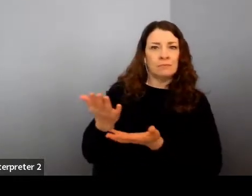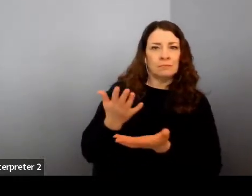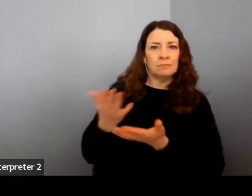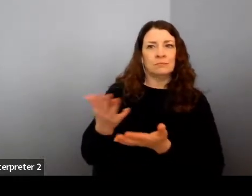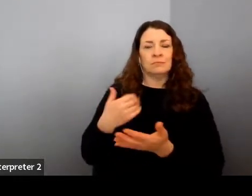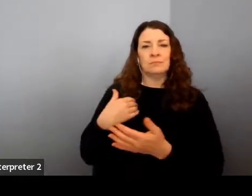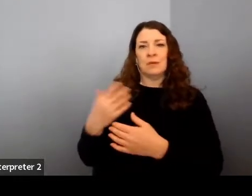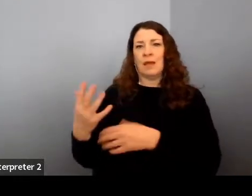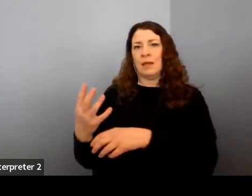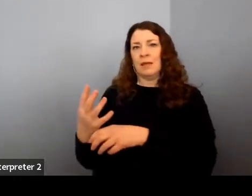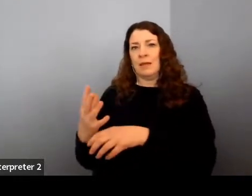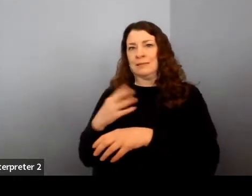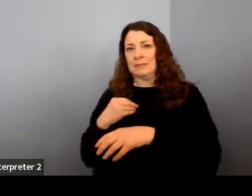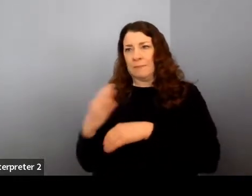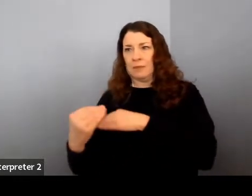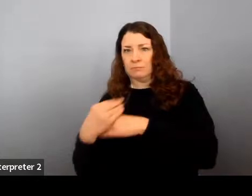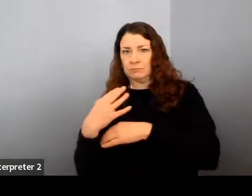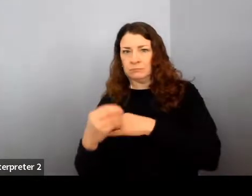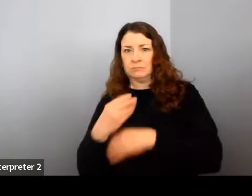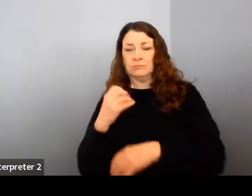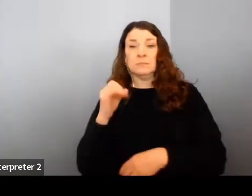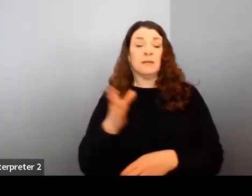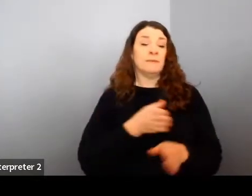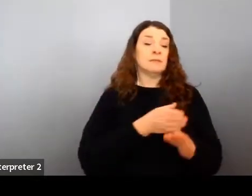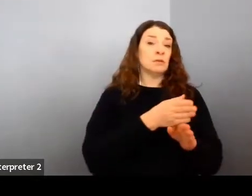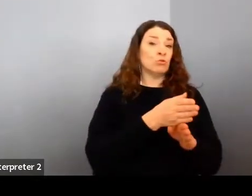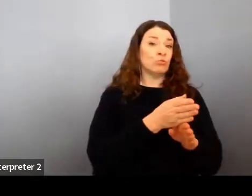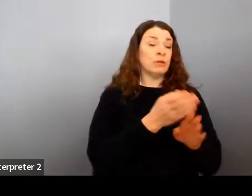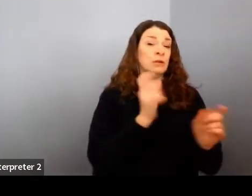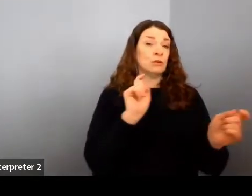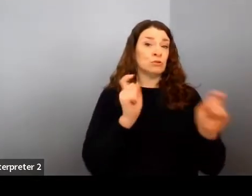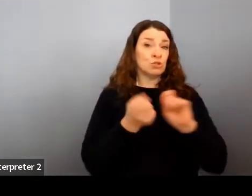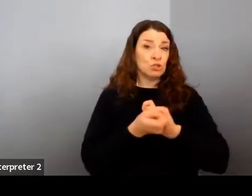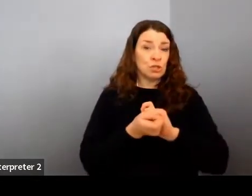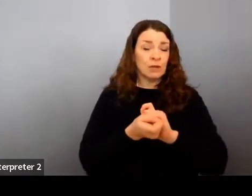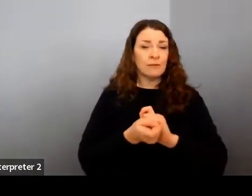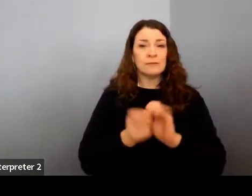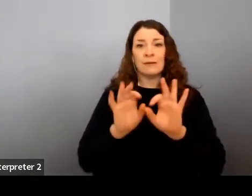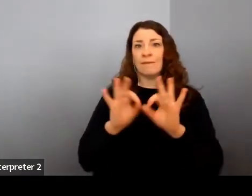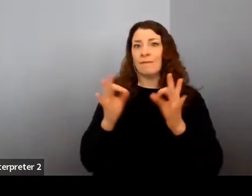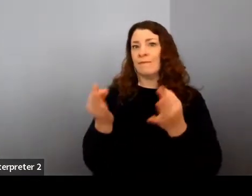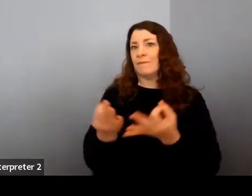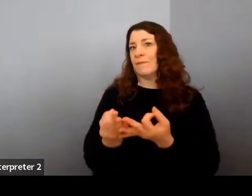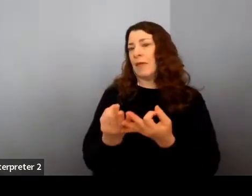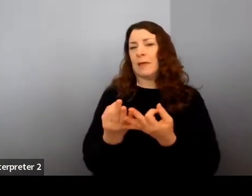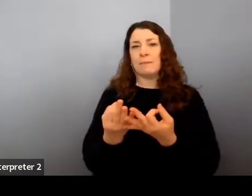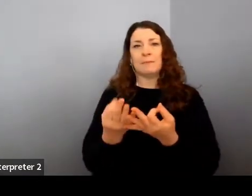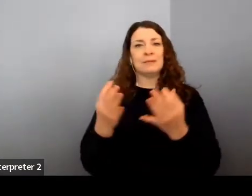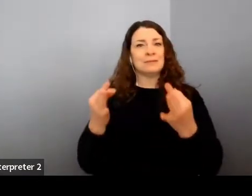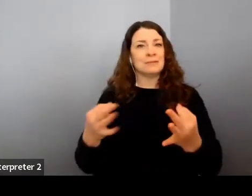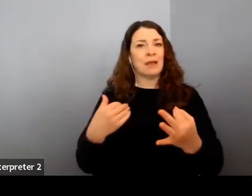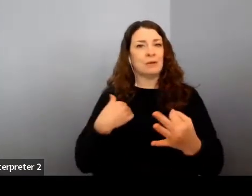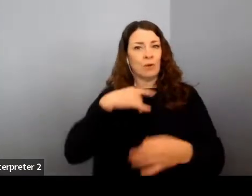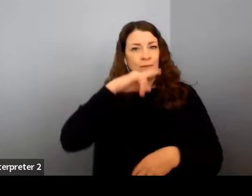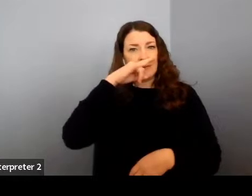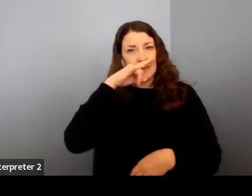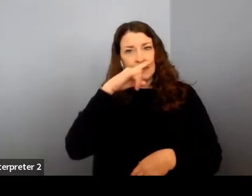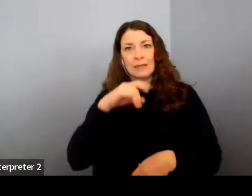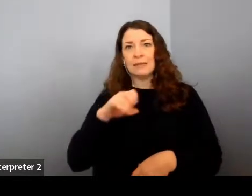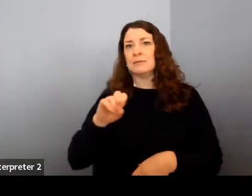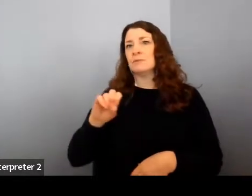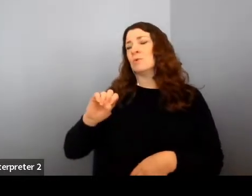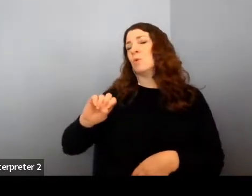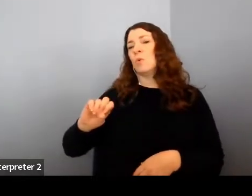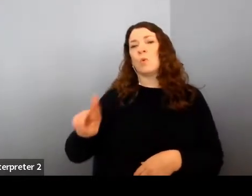board, you know, whether it's a career shift, whether it's a family expansion, whether it's, you know, navigating something for the first